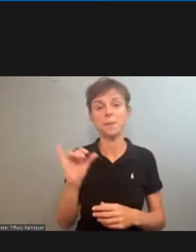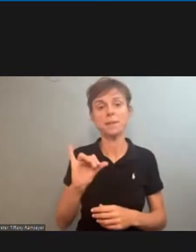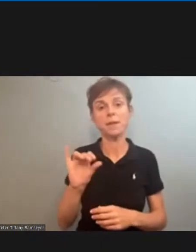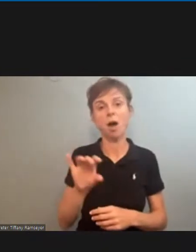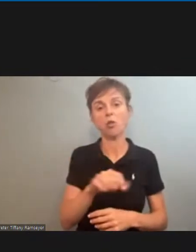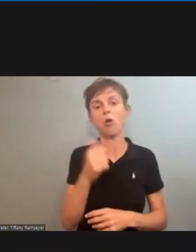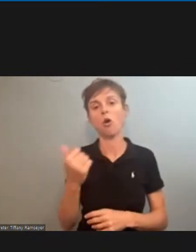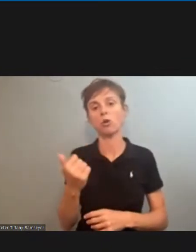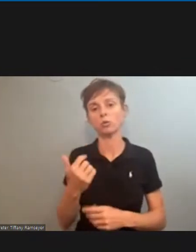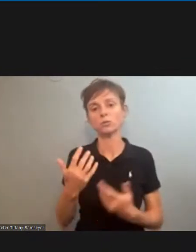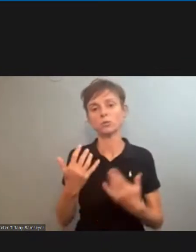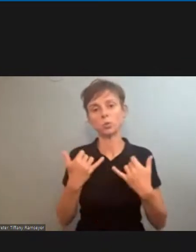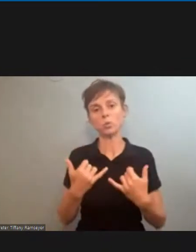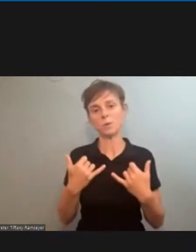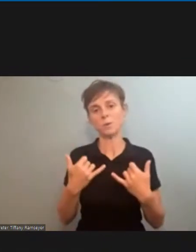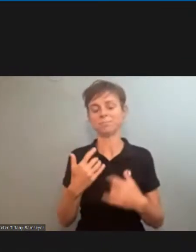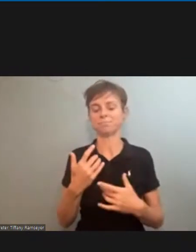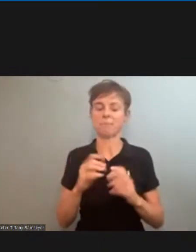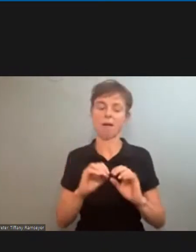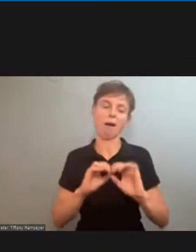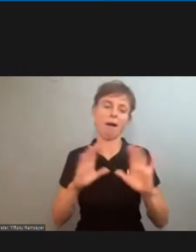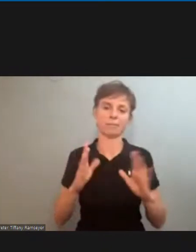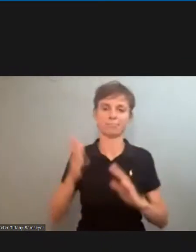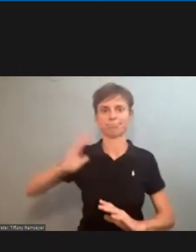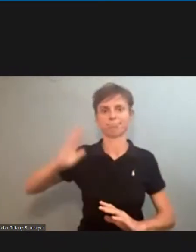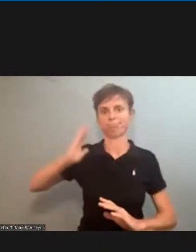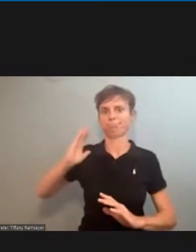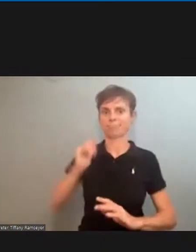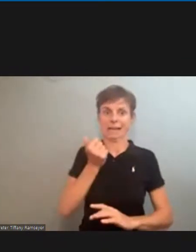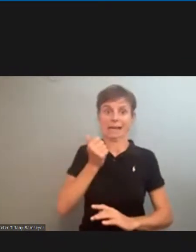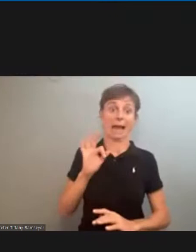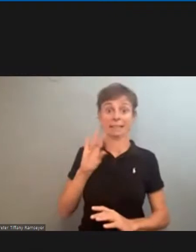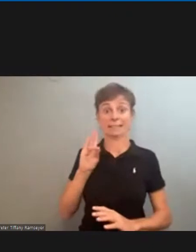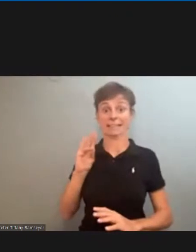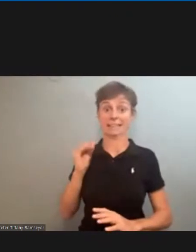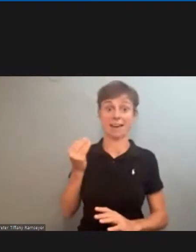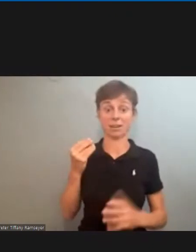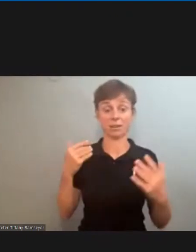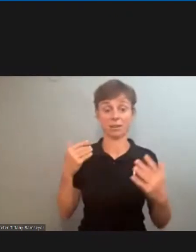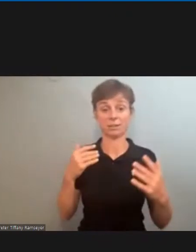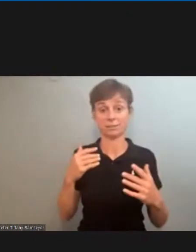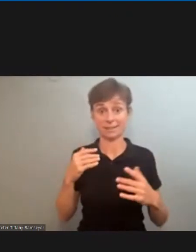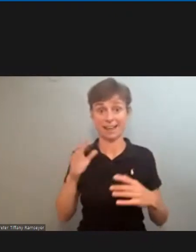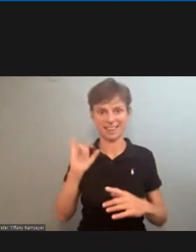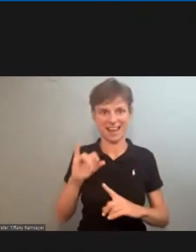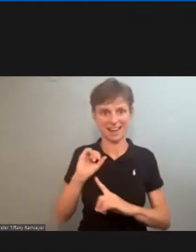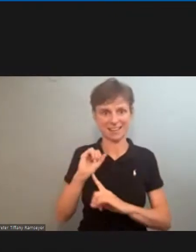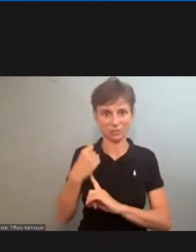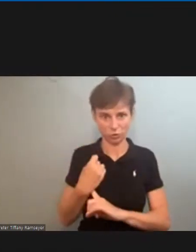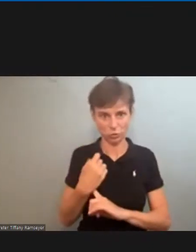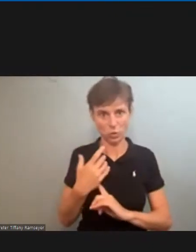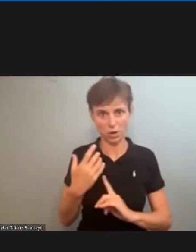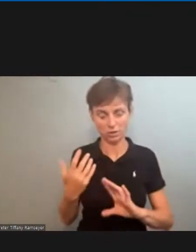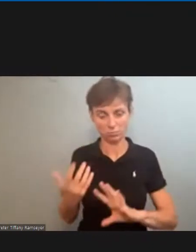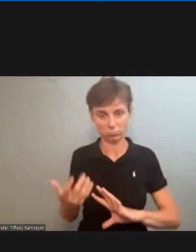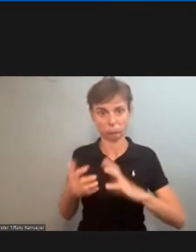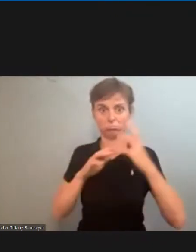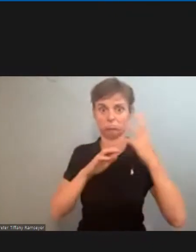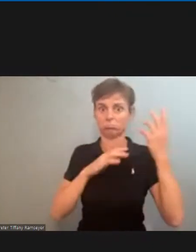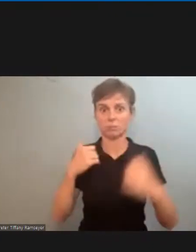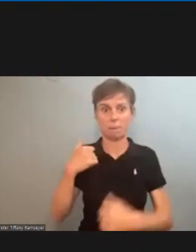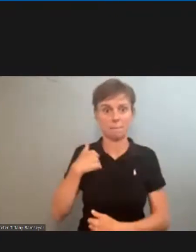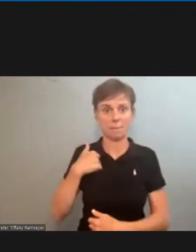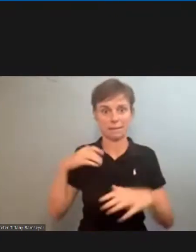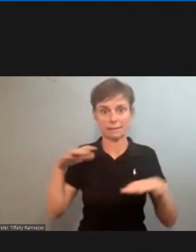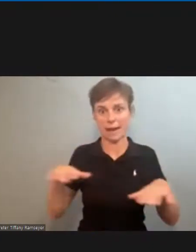obviously 1970 was uh a certain state of affairs that led us in a path of militant action in